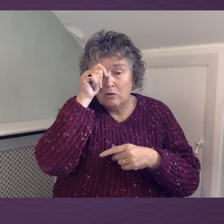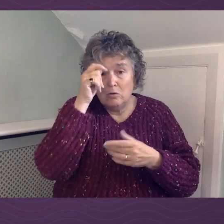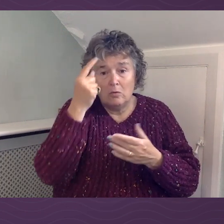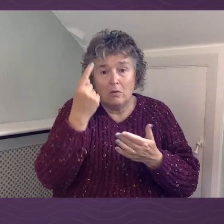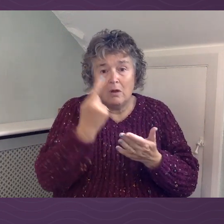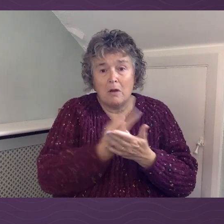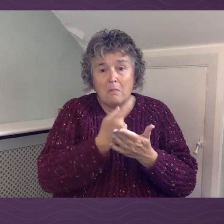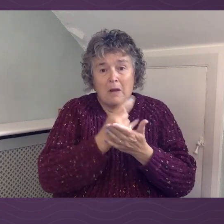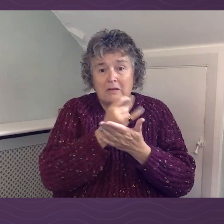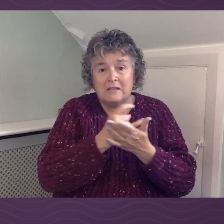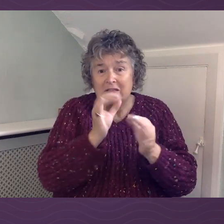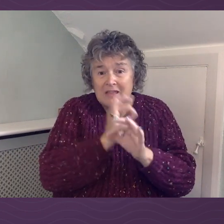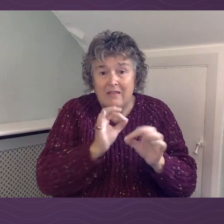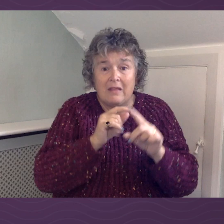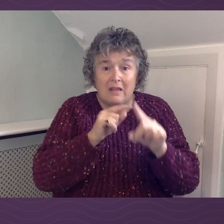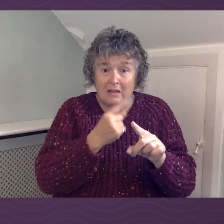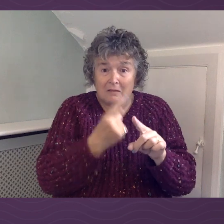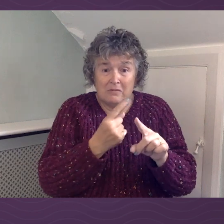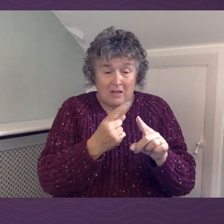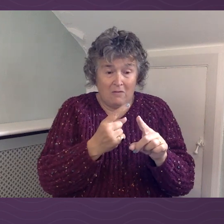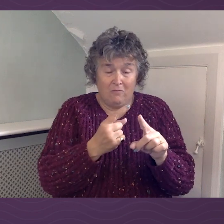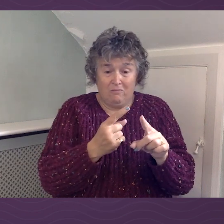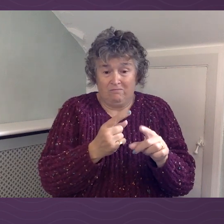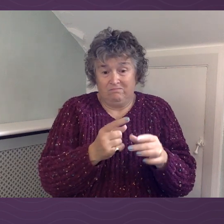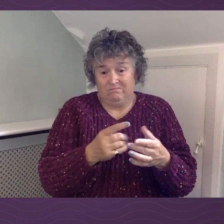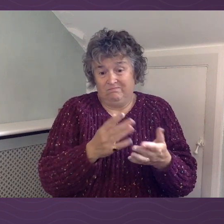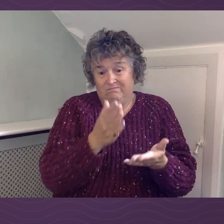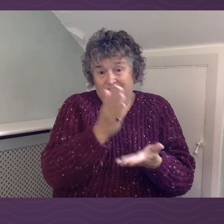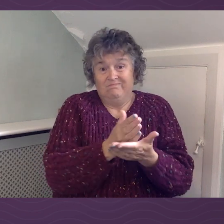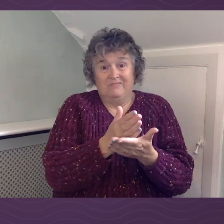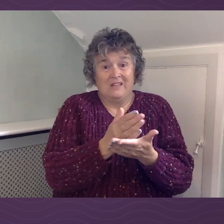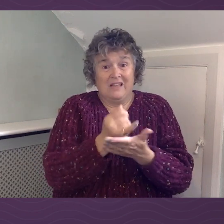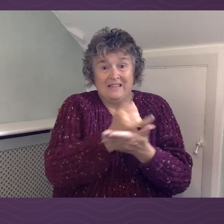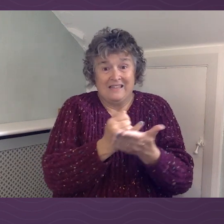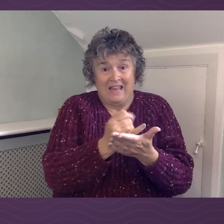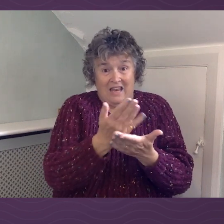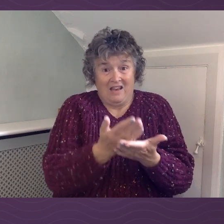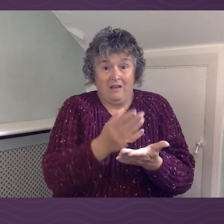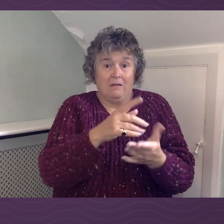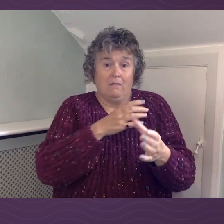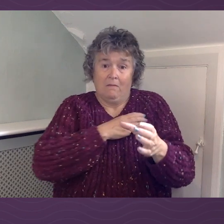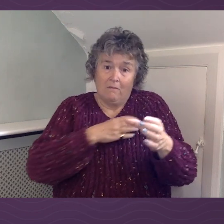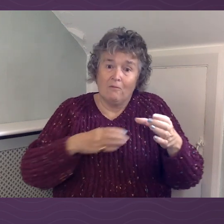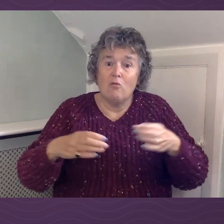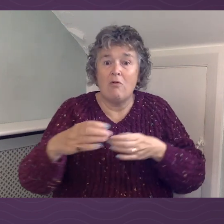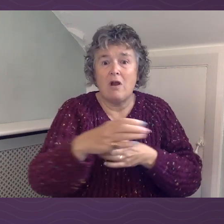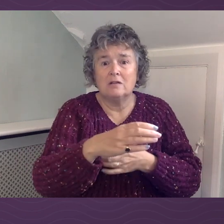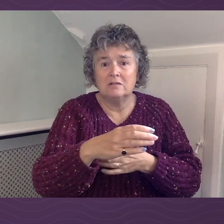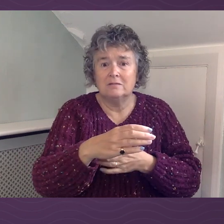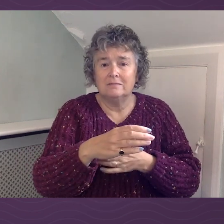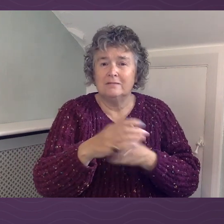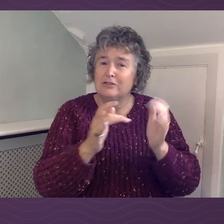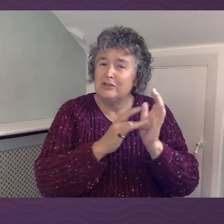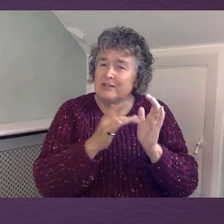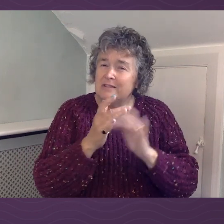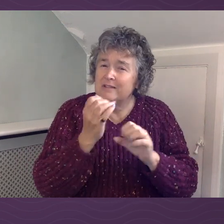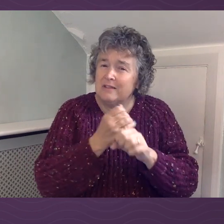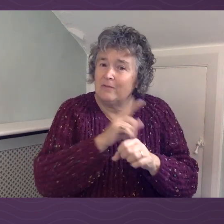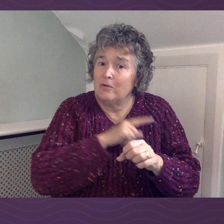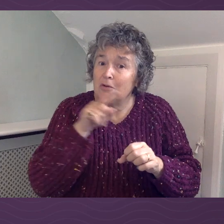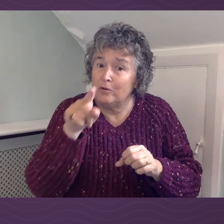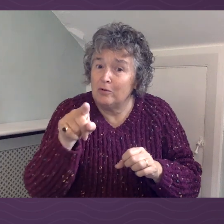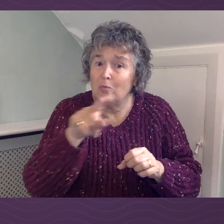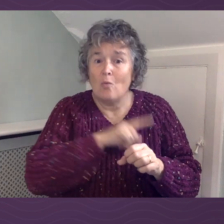became sin for us. That's what it meant, that's what it looked like. That's what Jesus did for you because